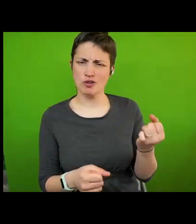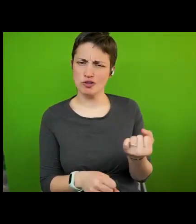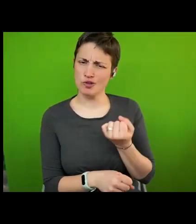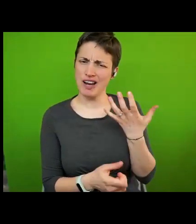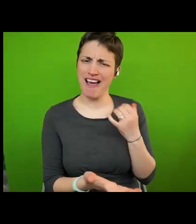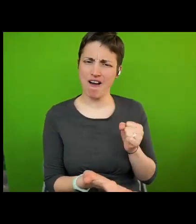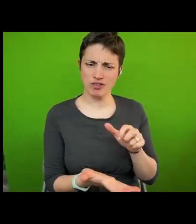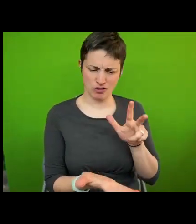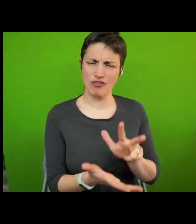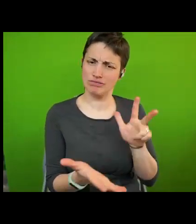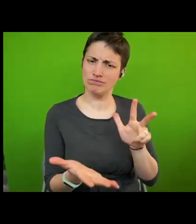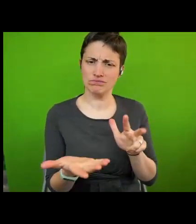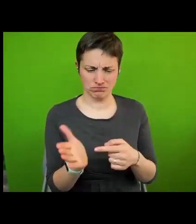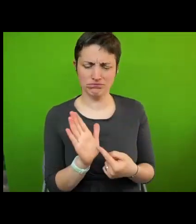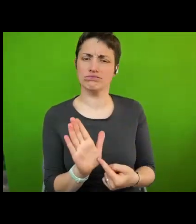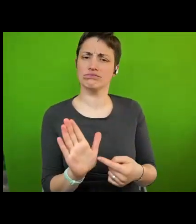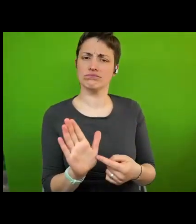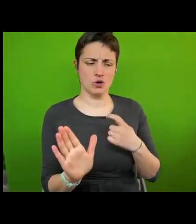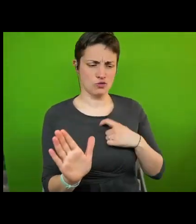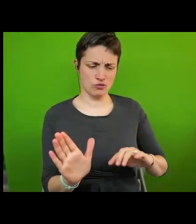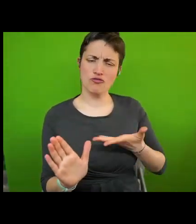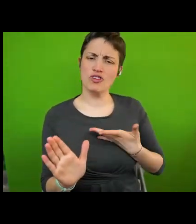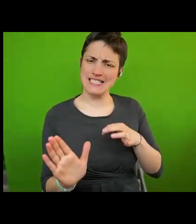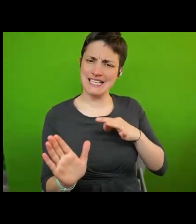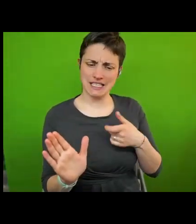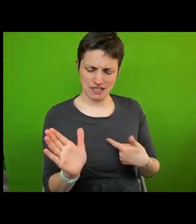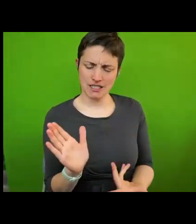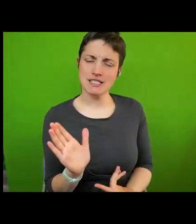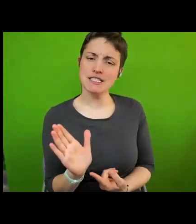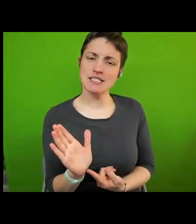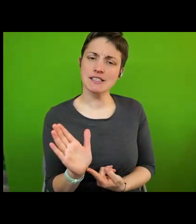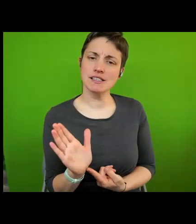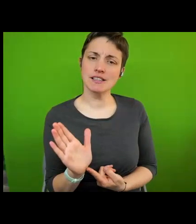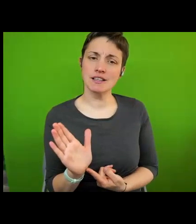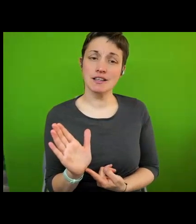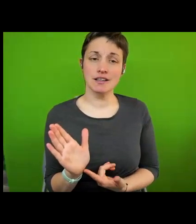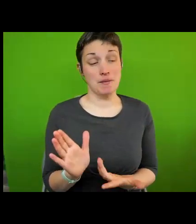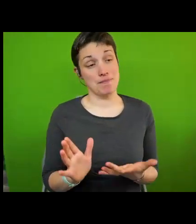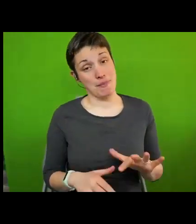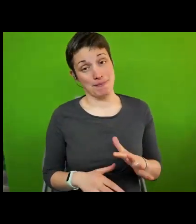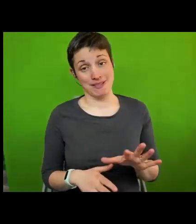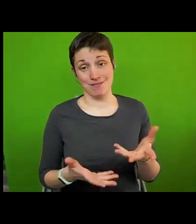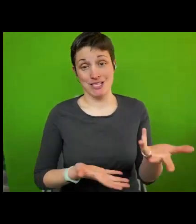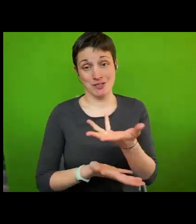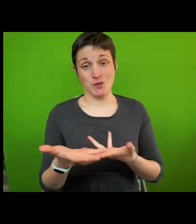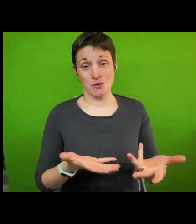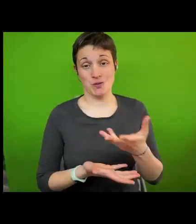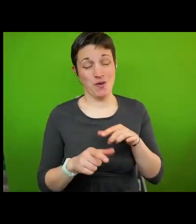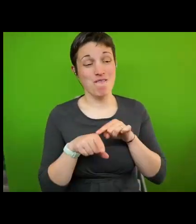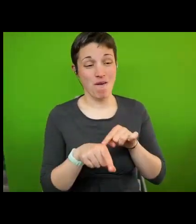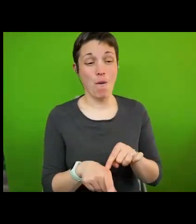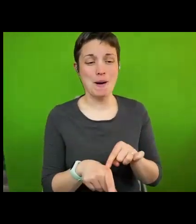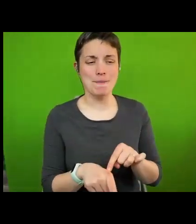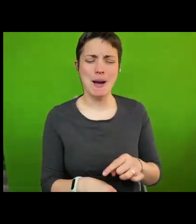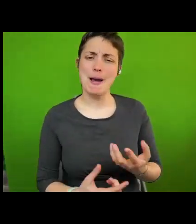or evaluation for human rights cities a topic which you might want to follow up in the discussion perhaps to me it seems good that